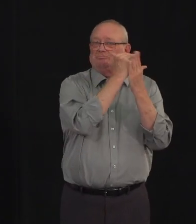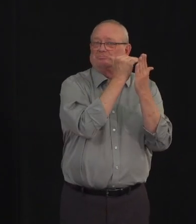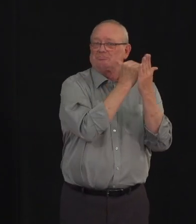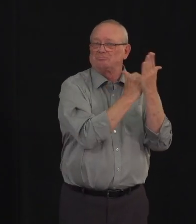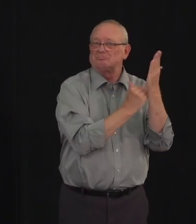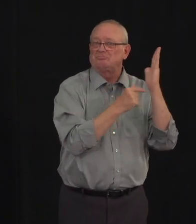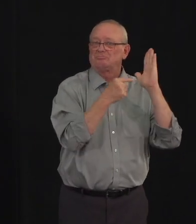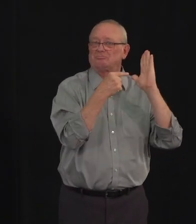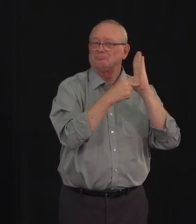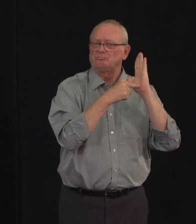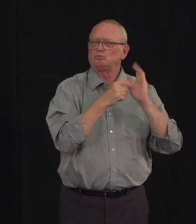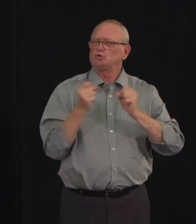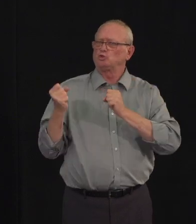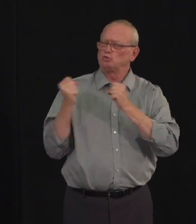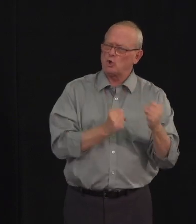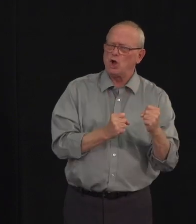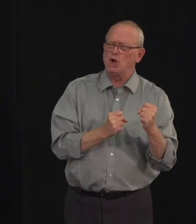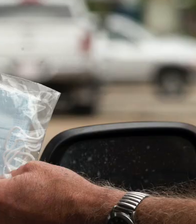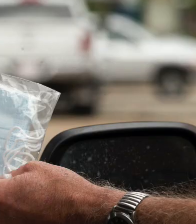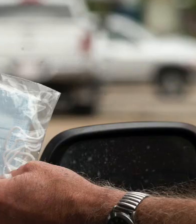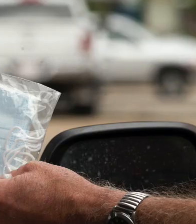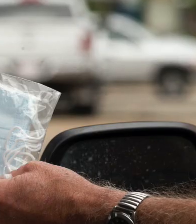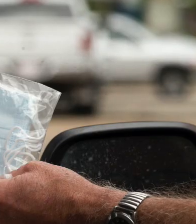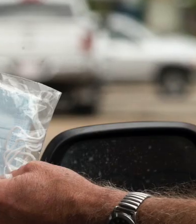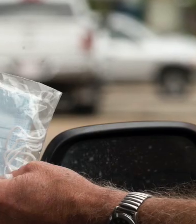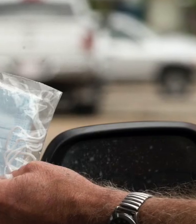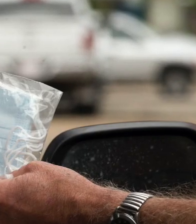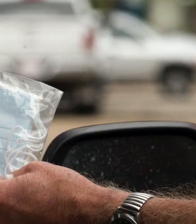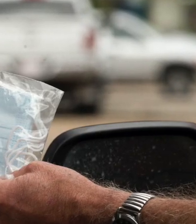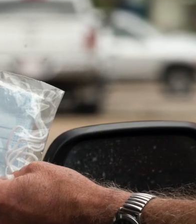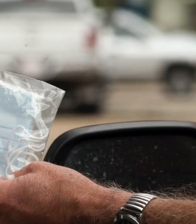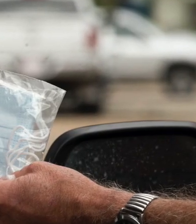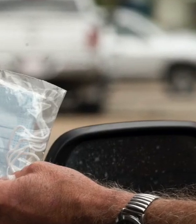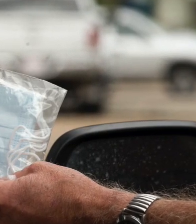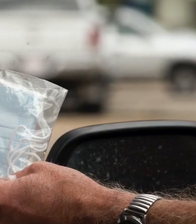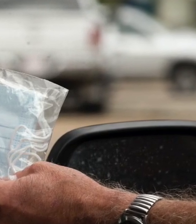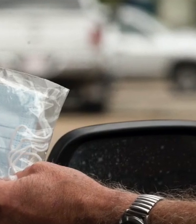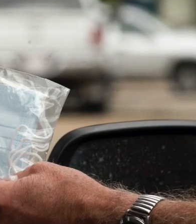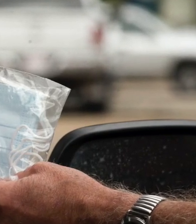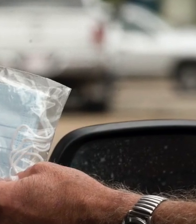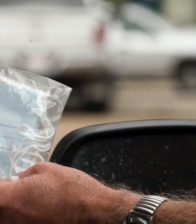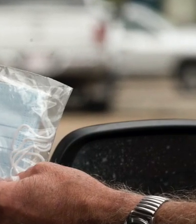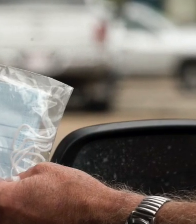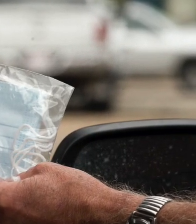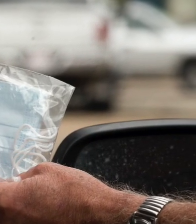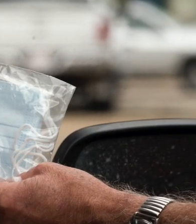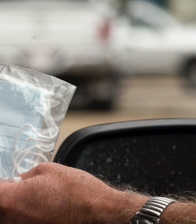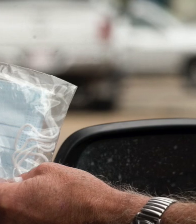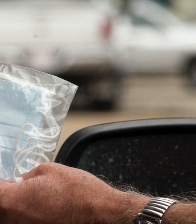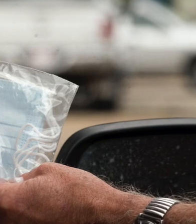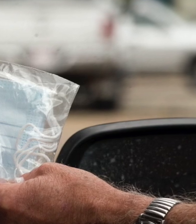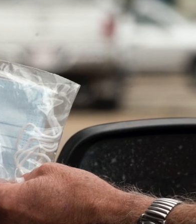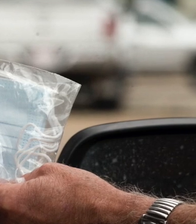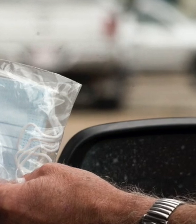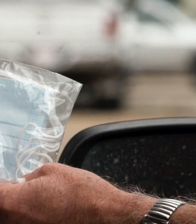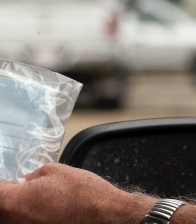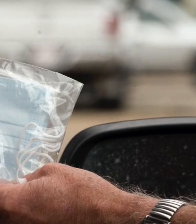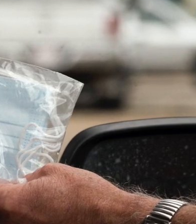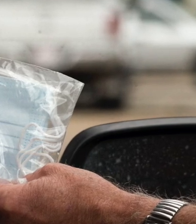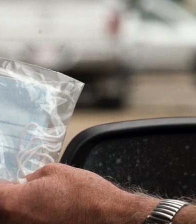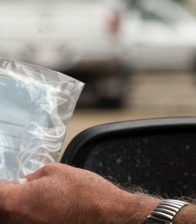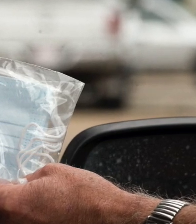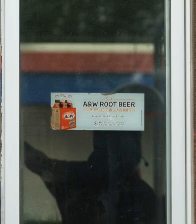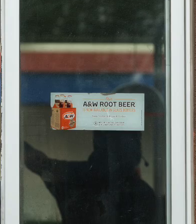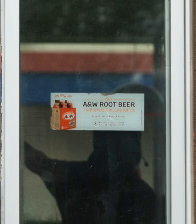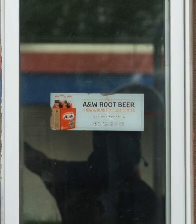I think it is too early to determine the impact of the recommendation. We are again working to make sure masks are available across